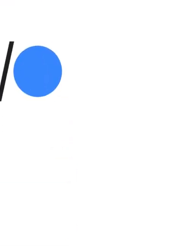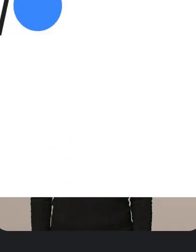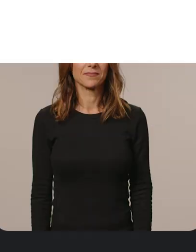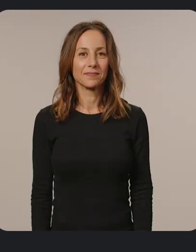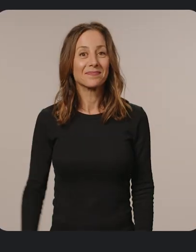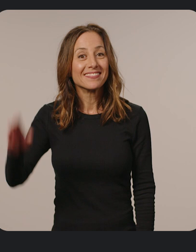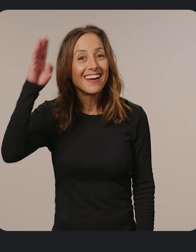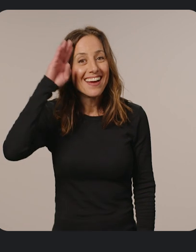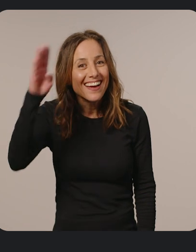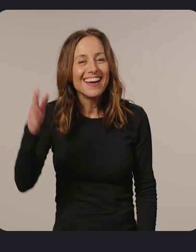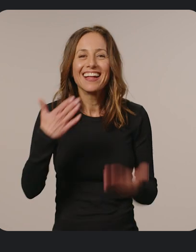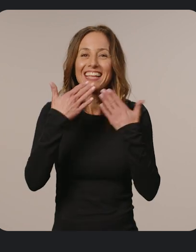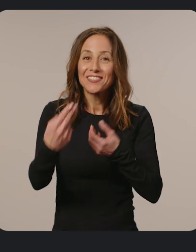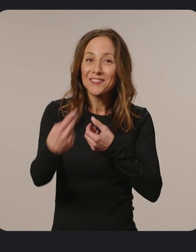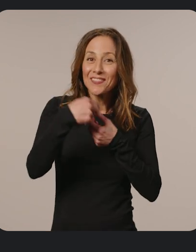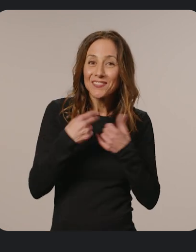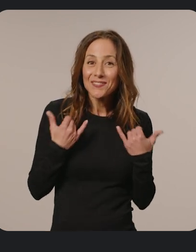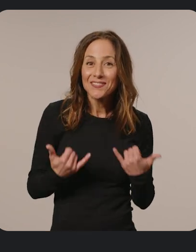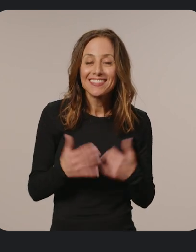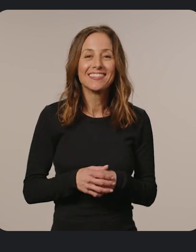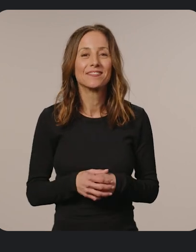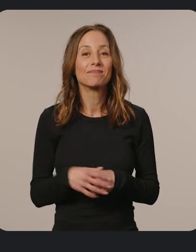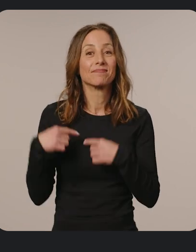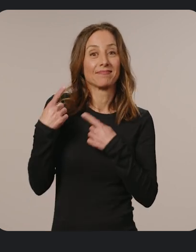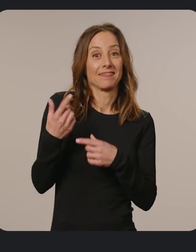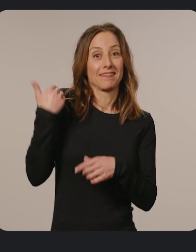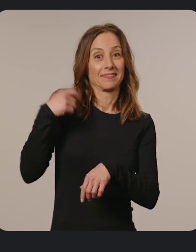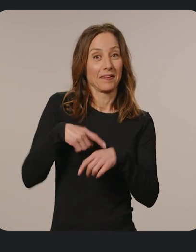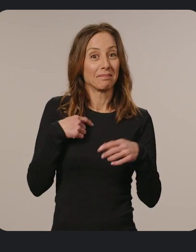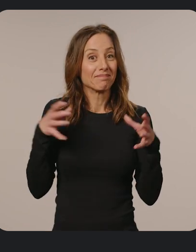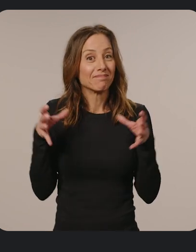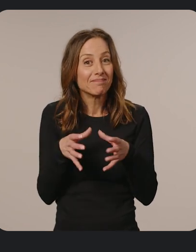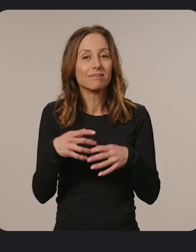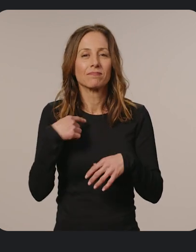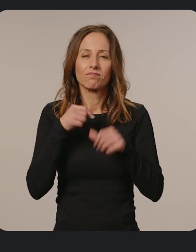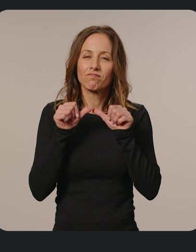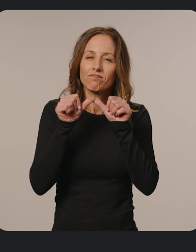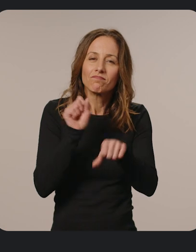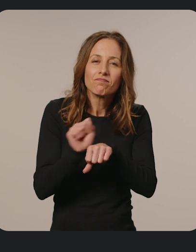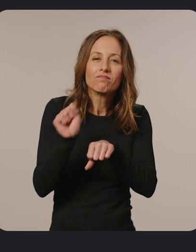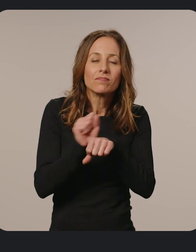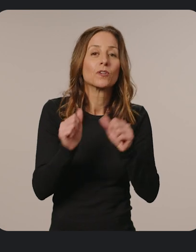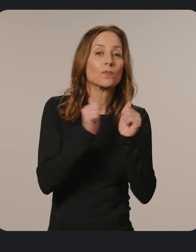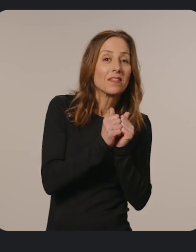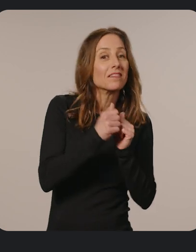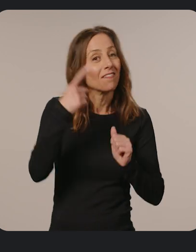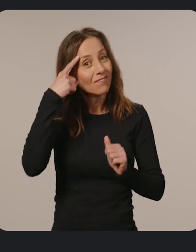Hi there. Thanks for joining us today. Since the last time we met, we've continued to work with and for developers and